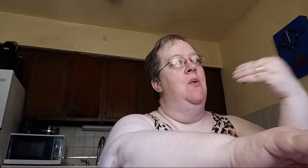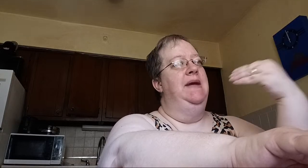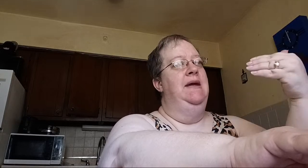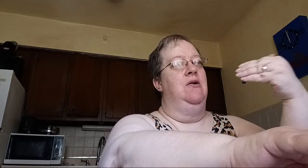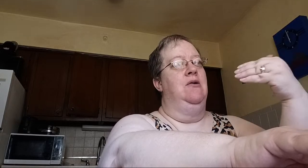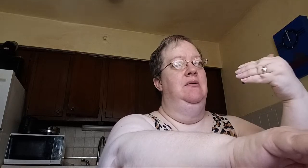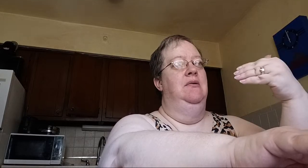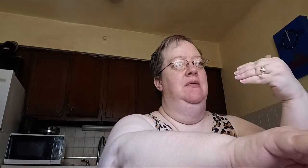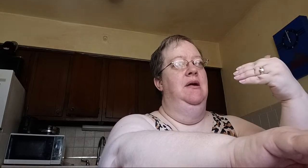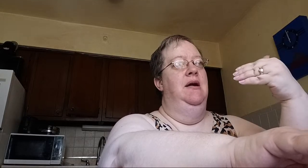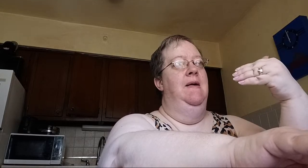here.